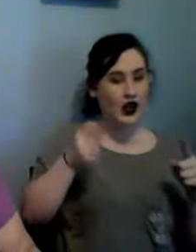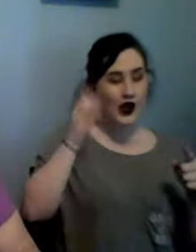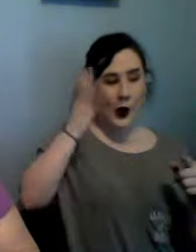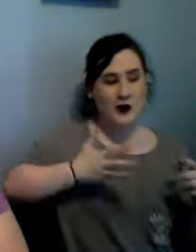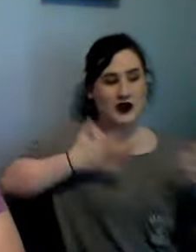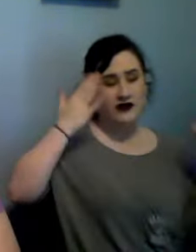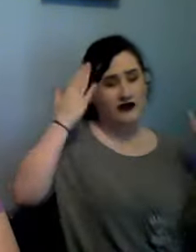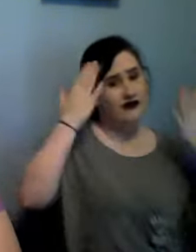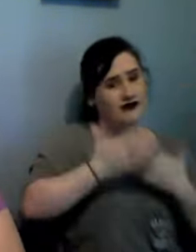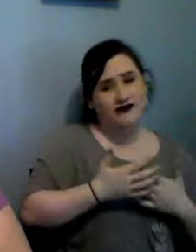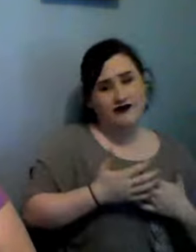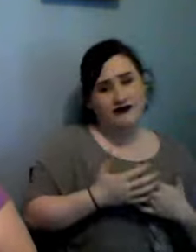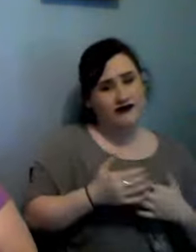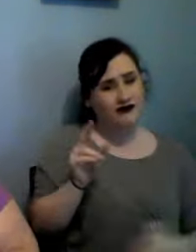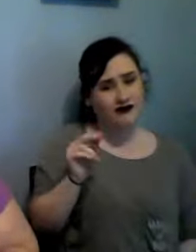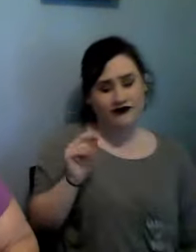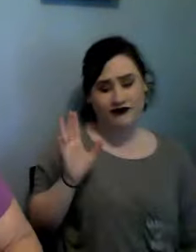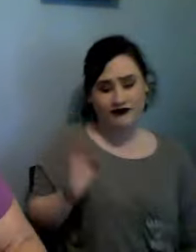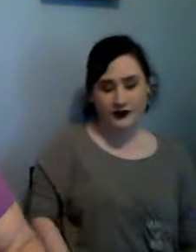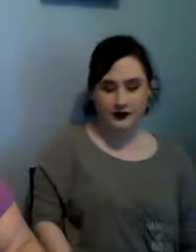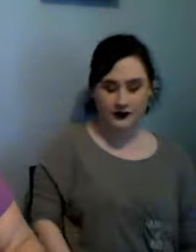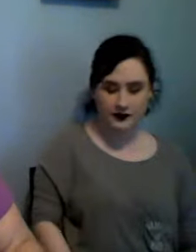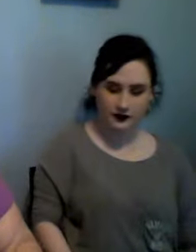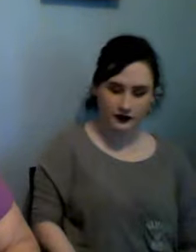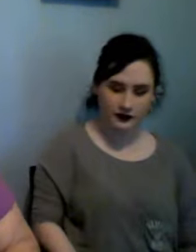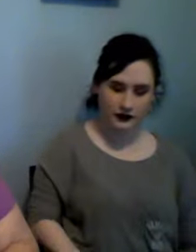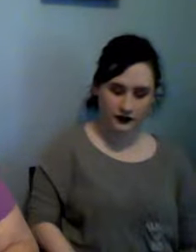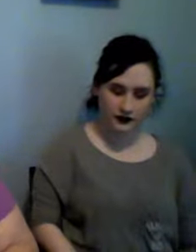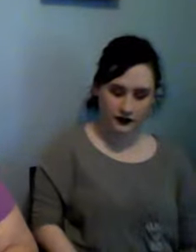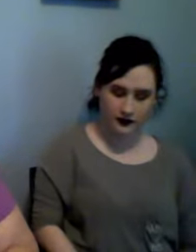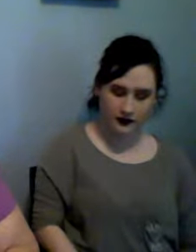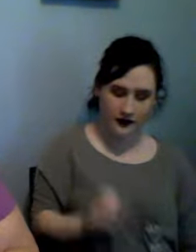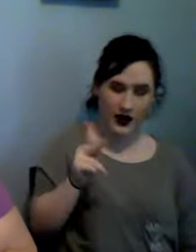okay so I've been told you about all my addictions